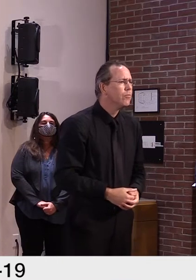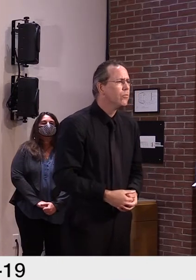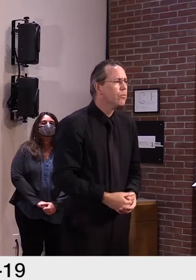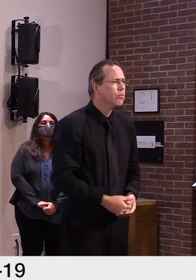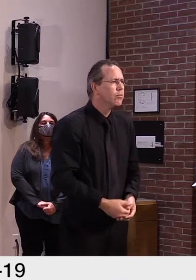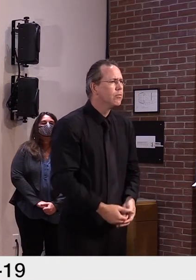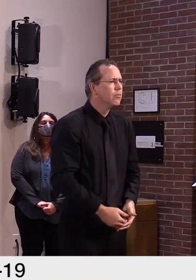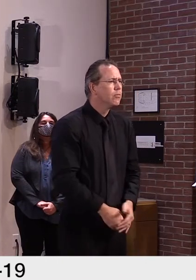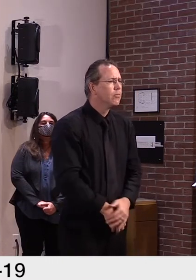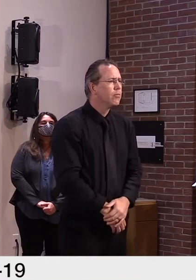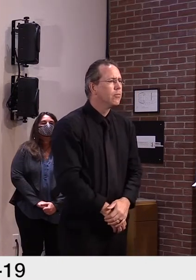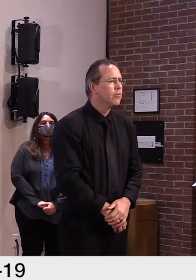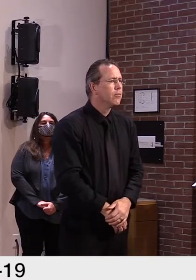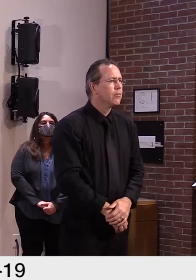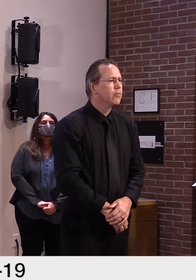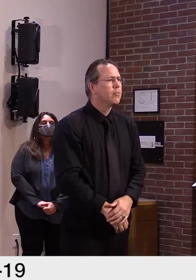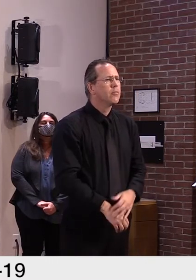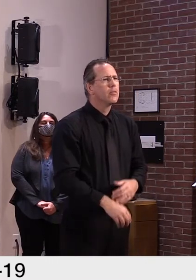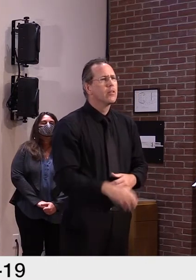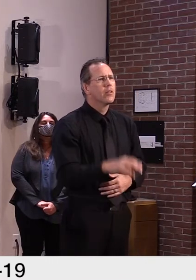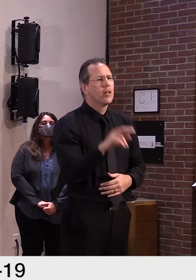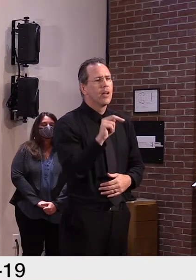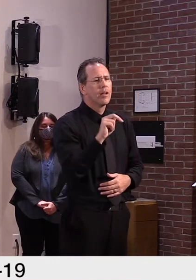Hi, can you hear me? We can.